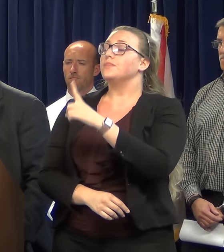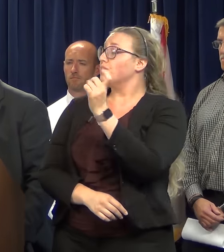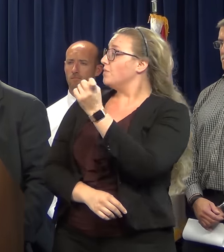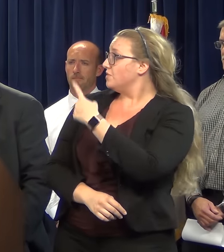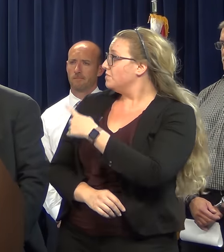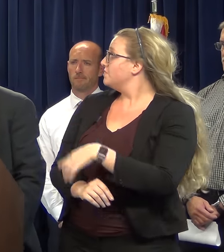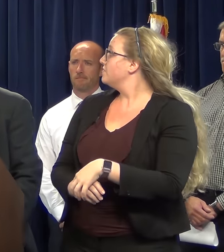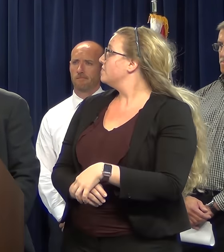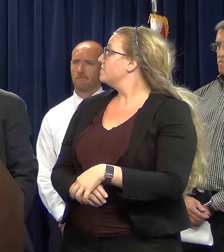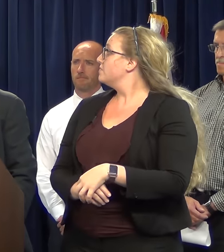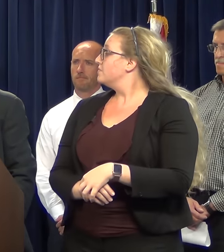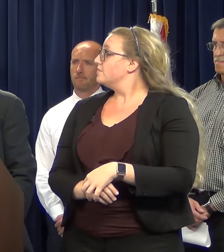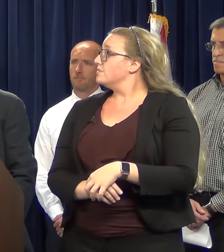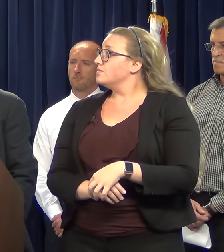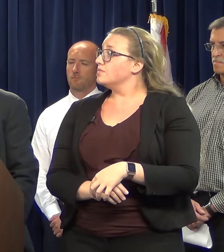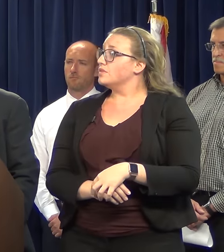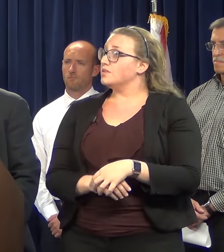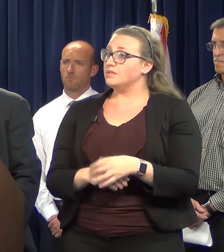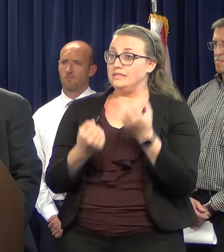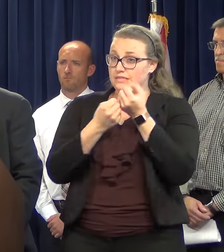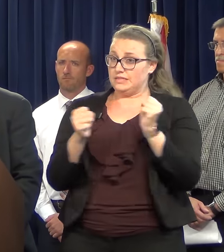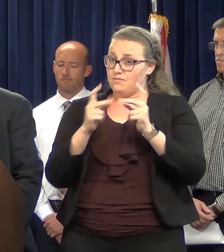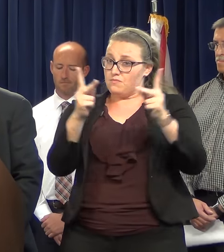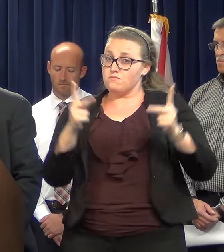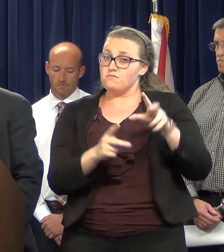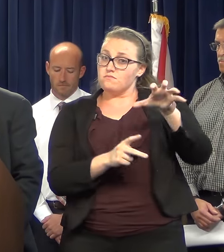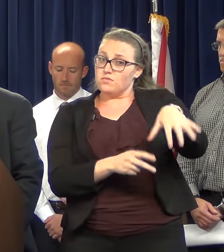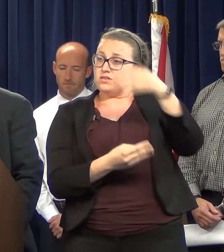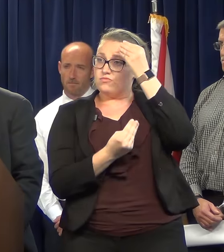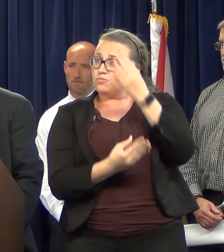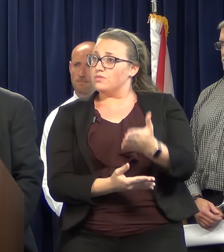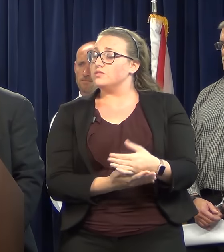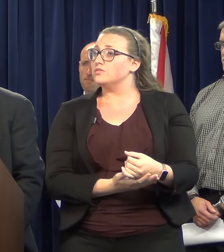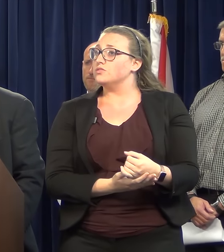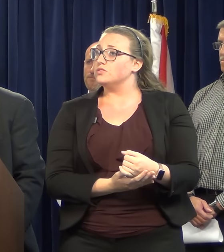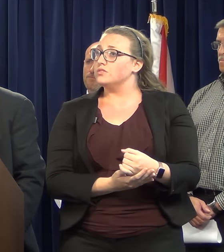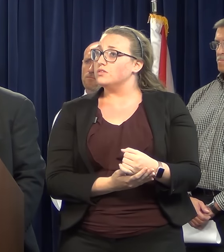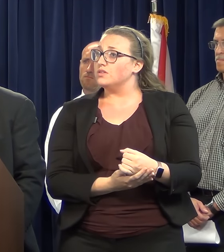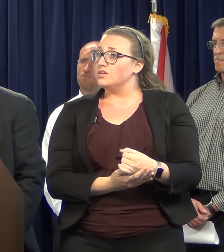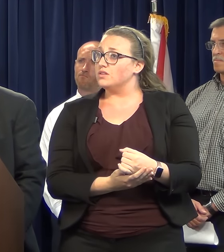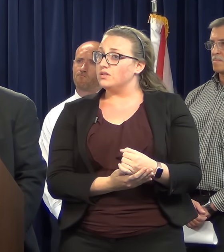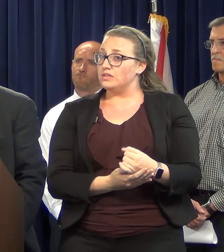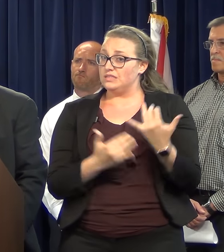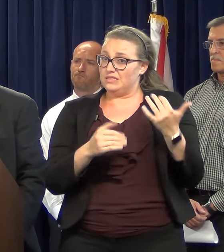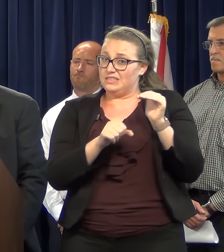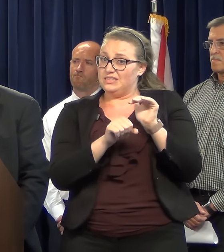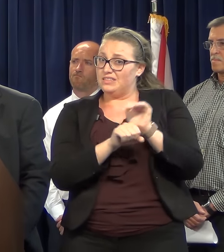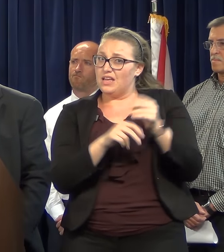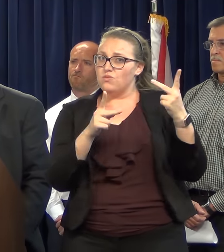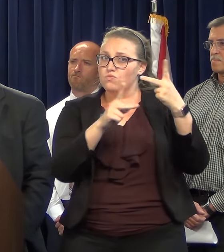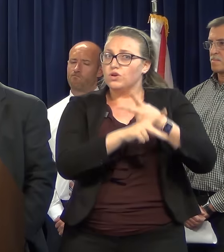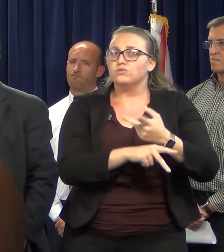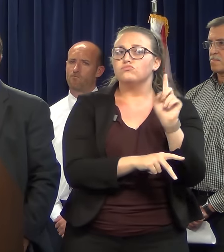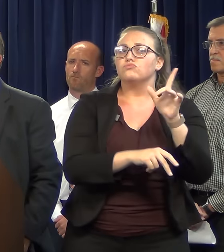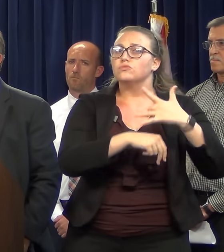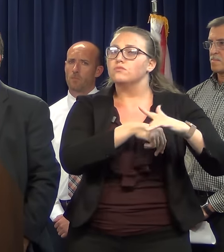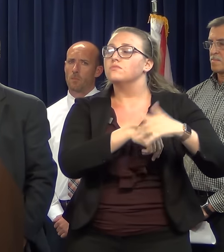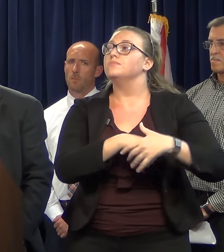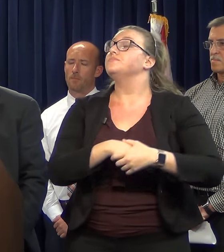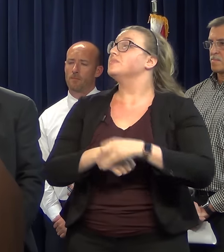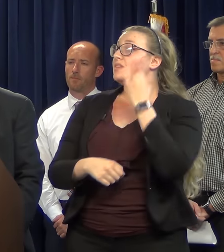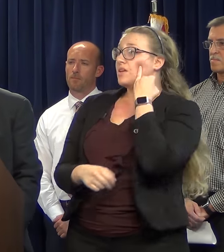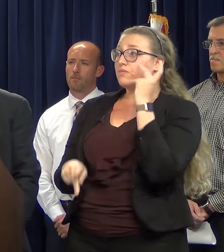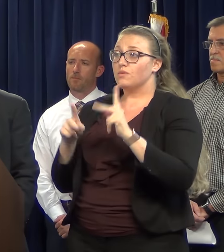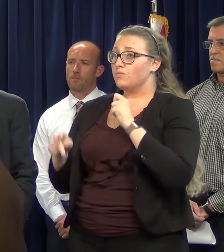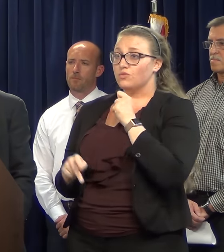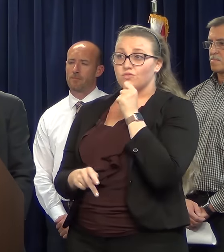Can you update us on the shelter situation? If people do not feel